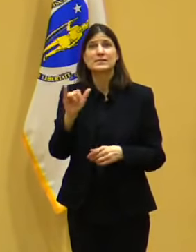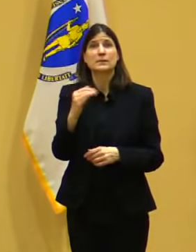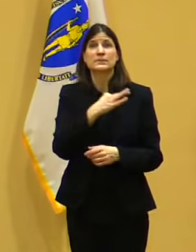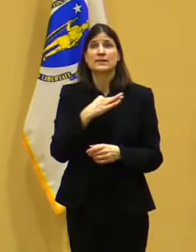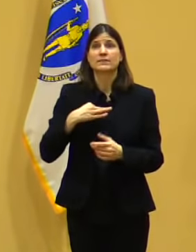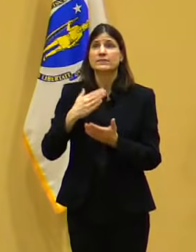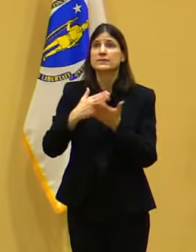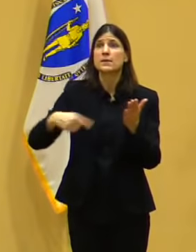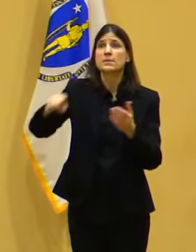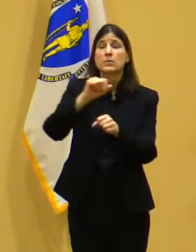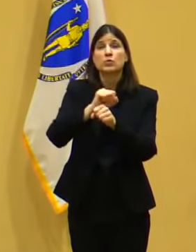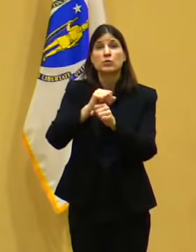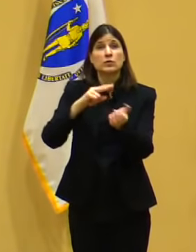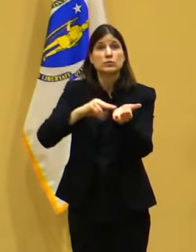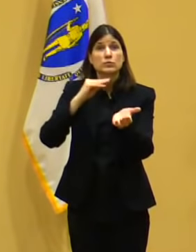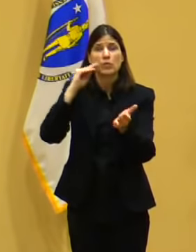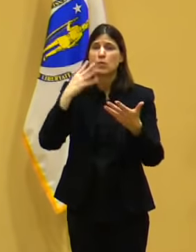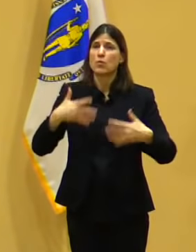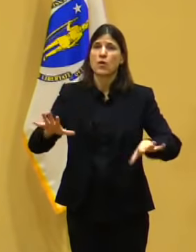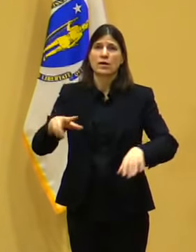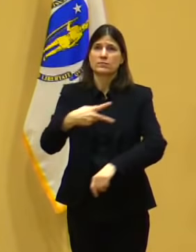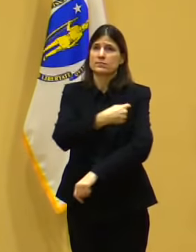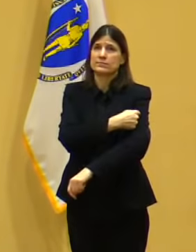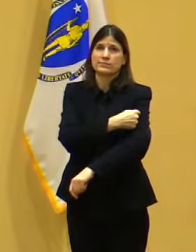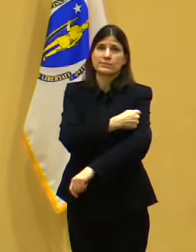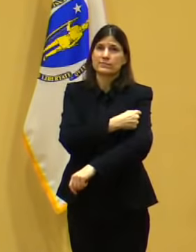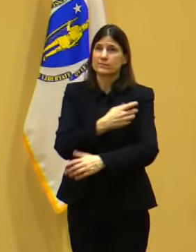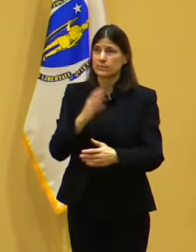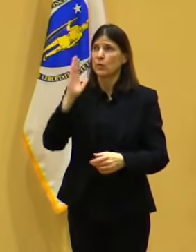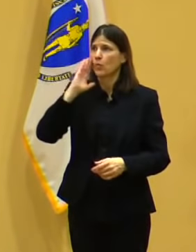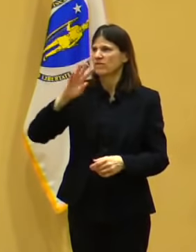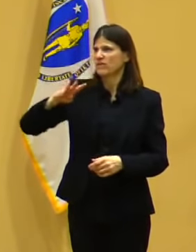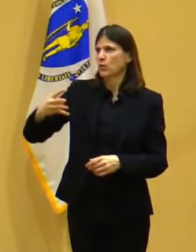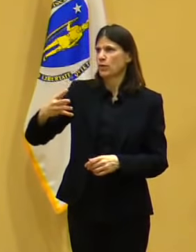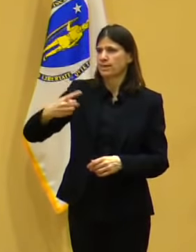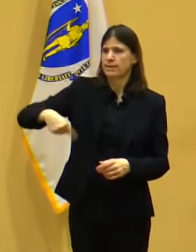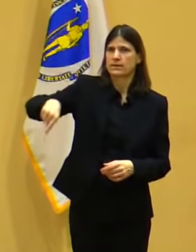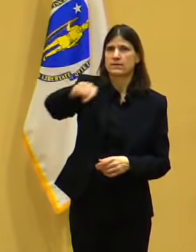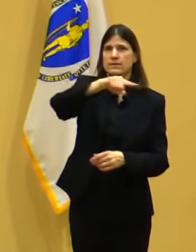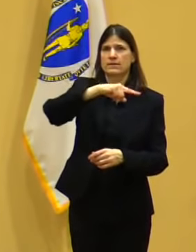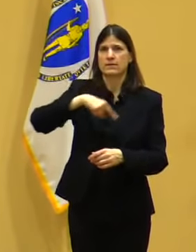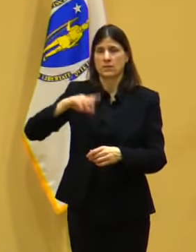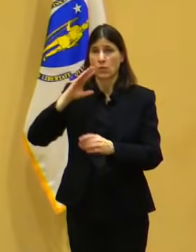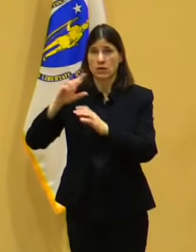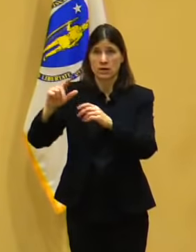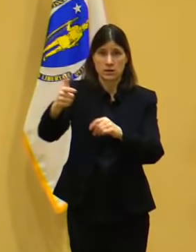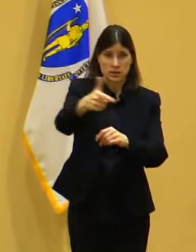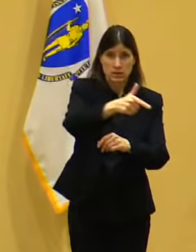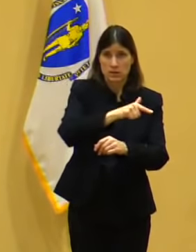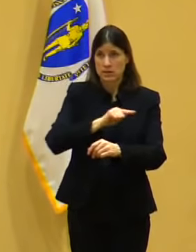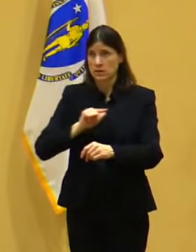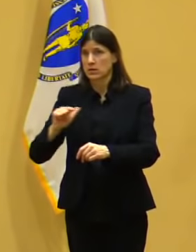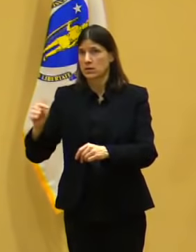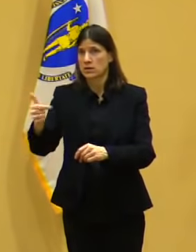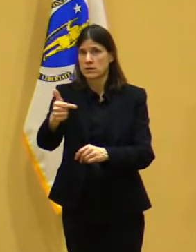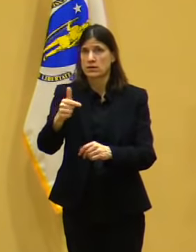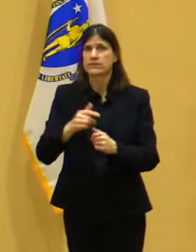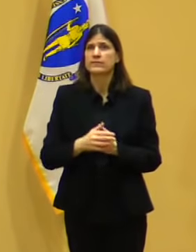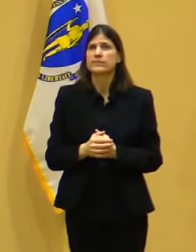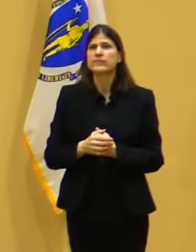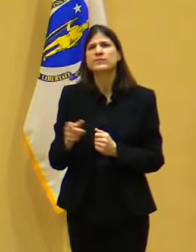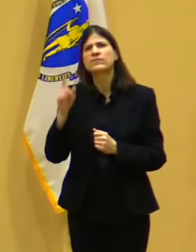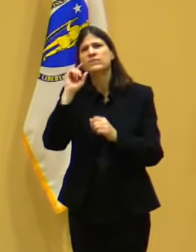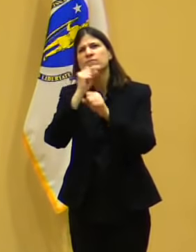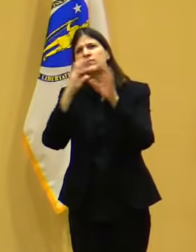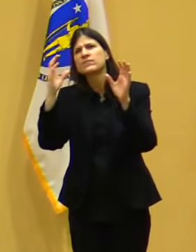there will be a fourth swing through. I mean, at this point in time, I think 88% of the residents of the SNFs and about 65% of the